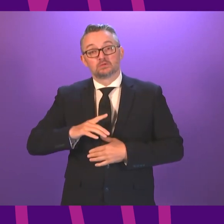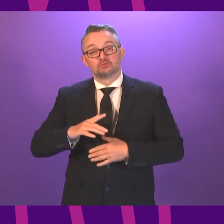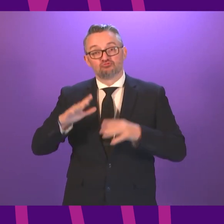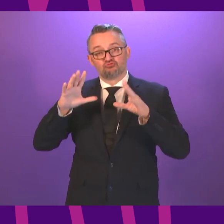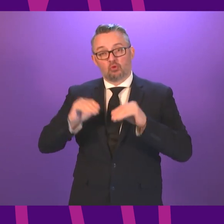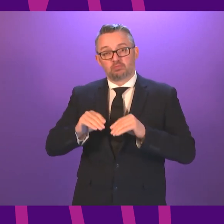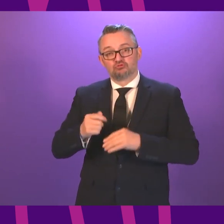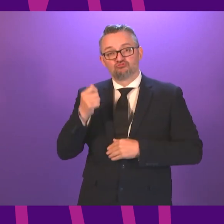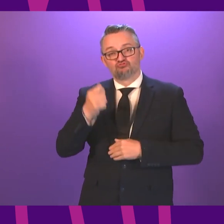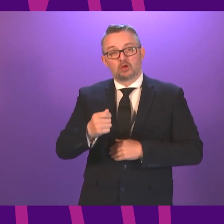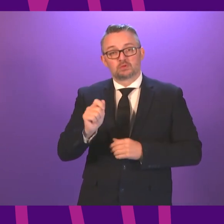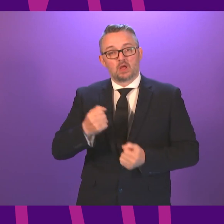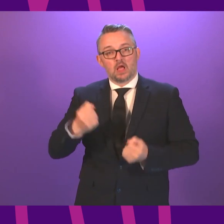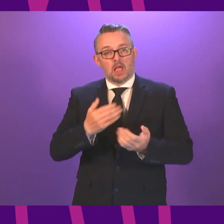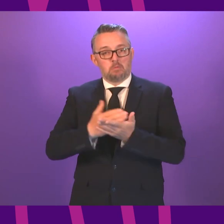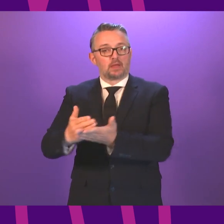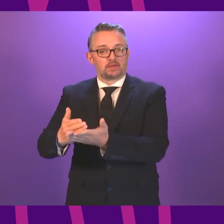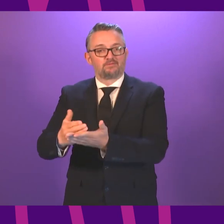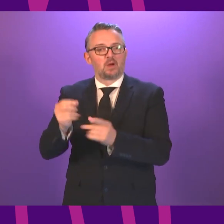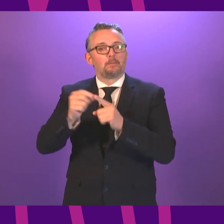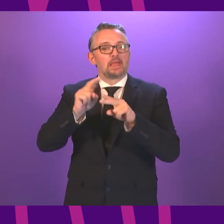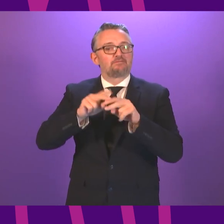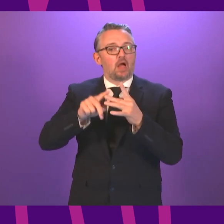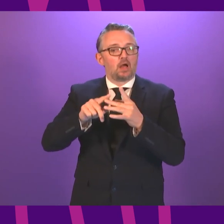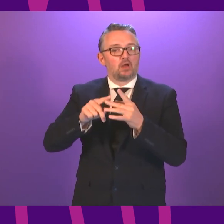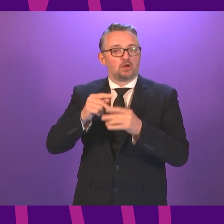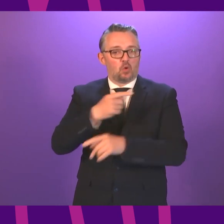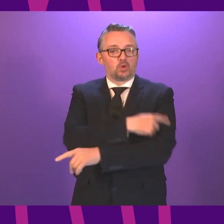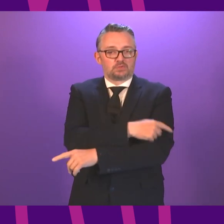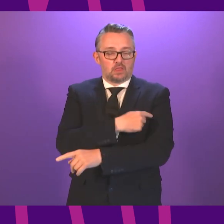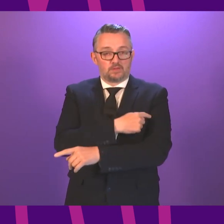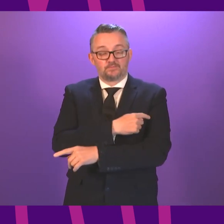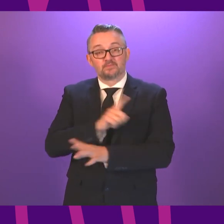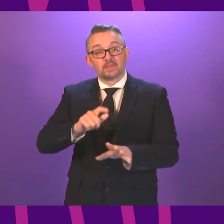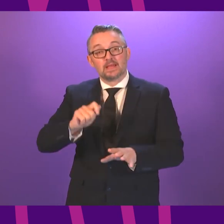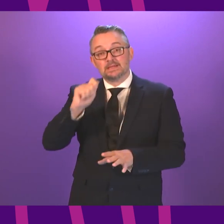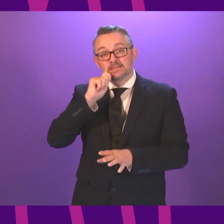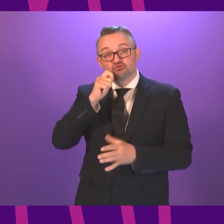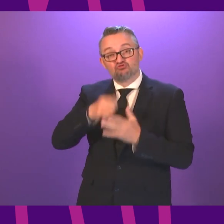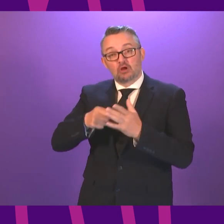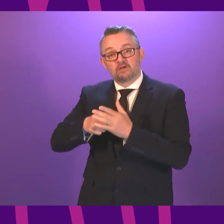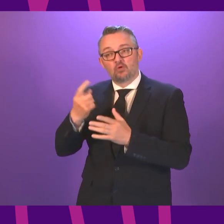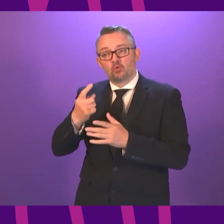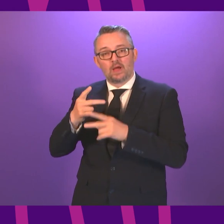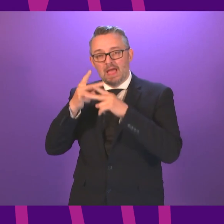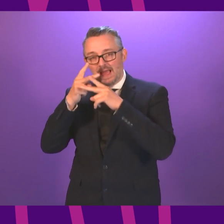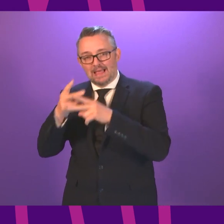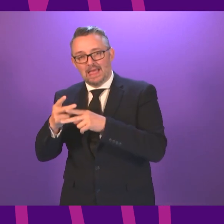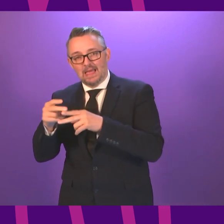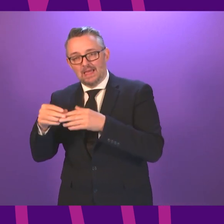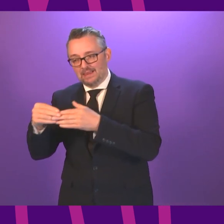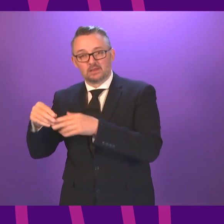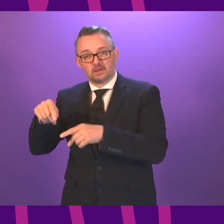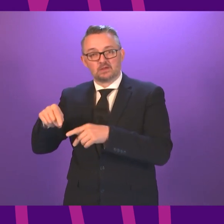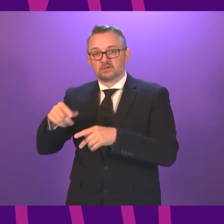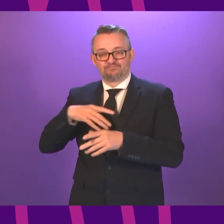in PFI hospital car parks. We will prepare legislation to remove dental charges for care leavers as the first step